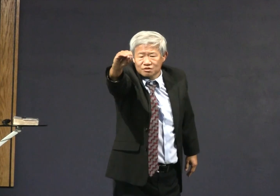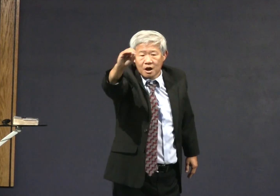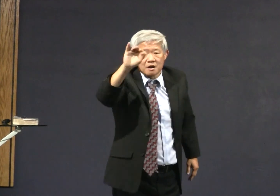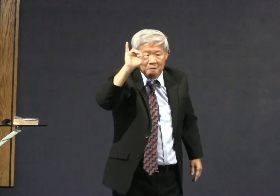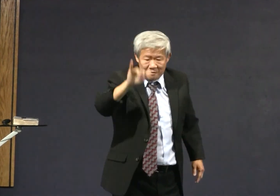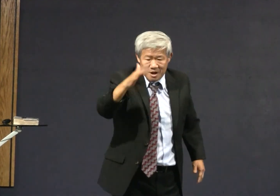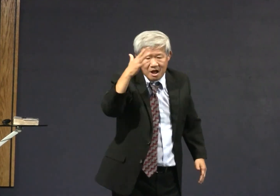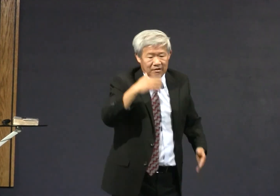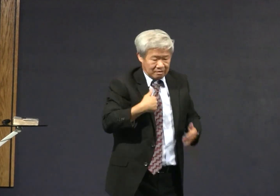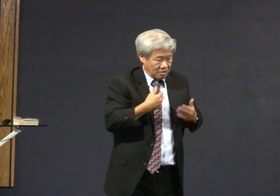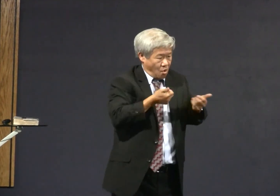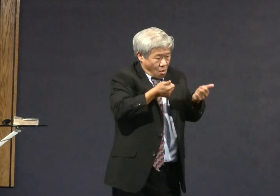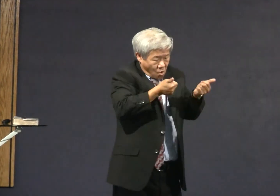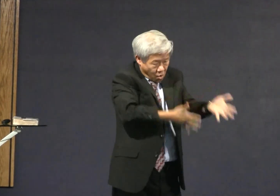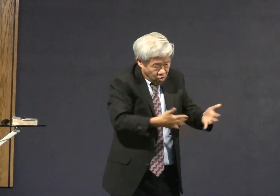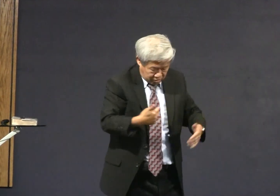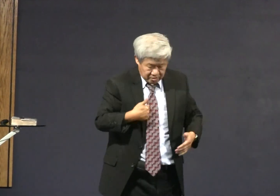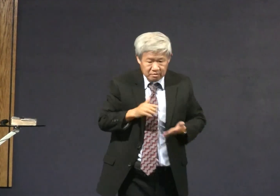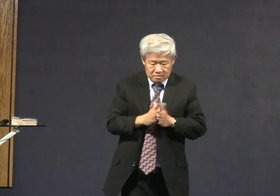There will be none of that with Jesus.